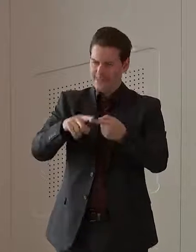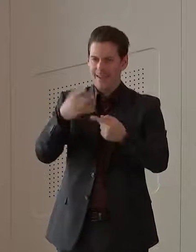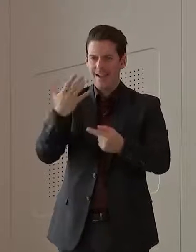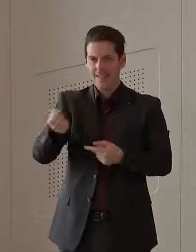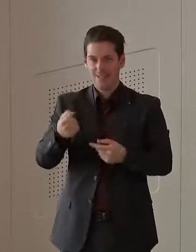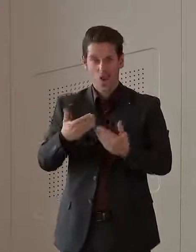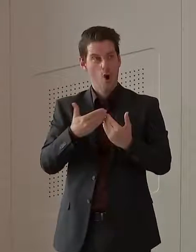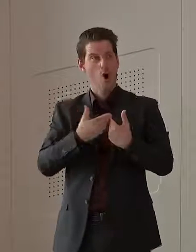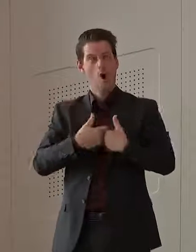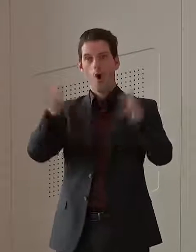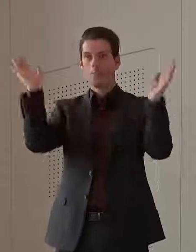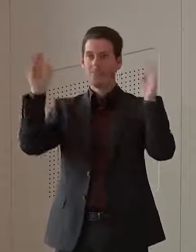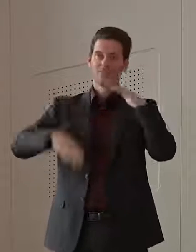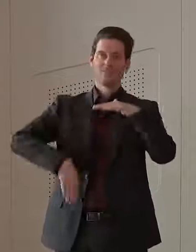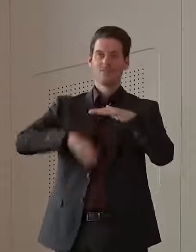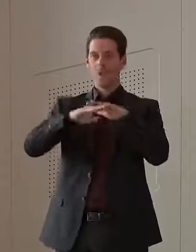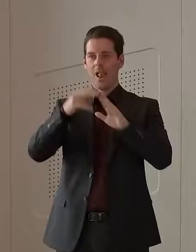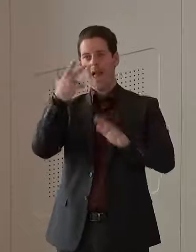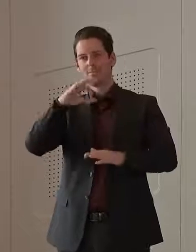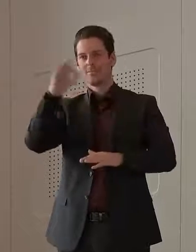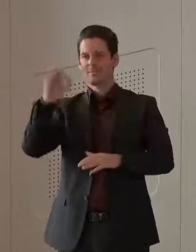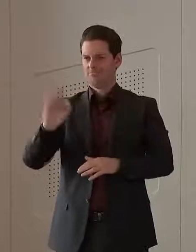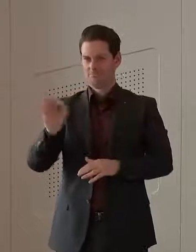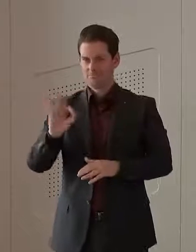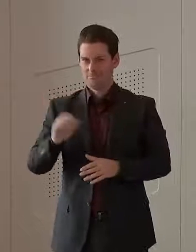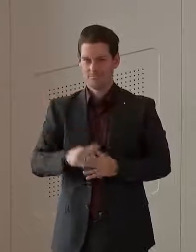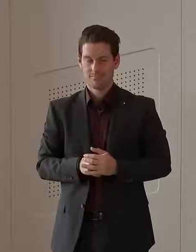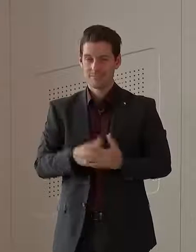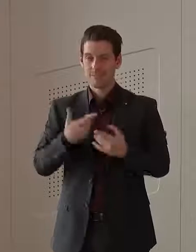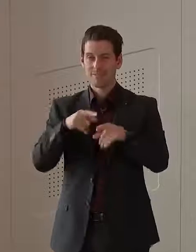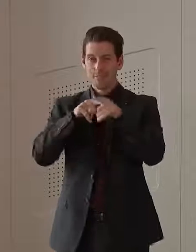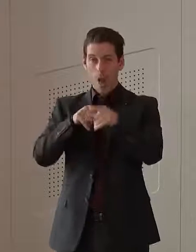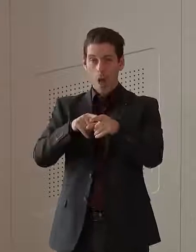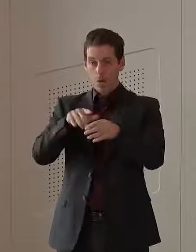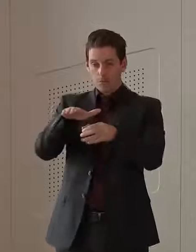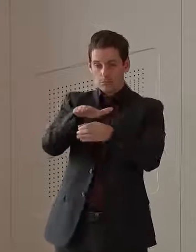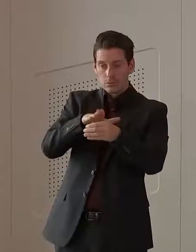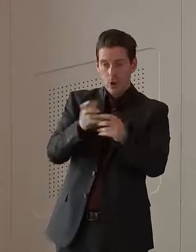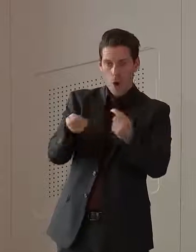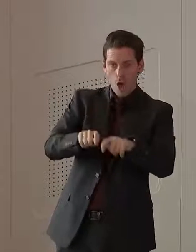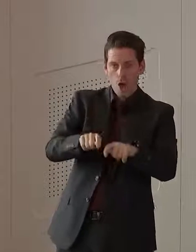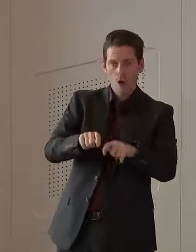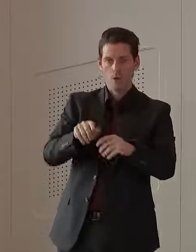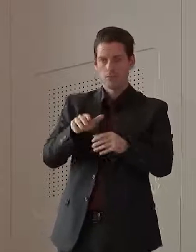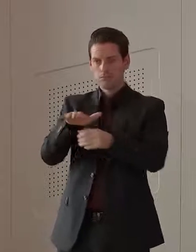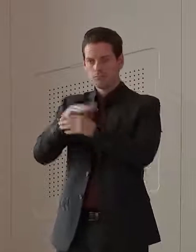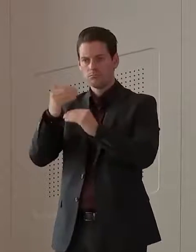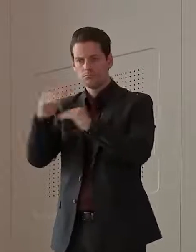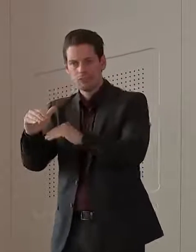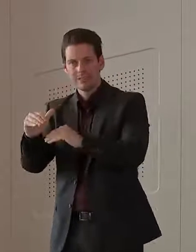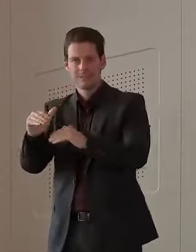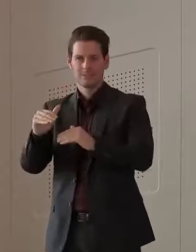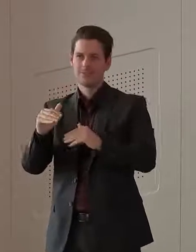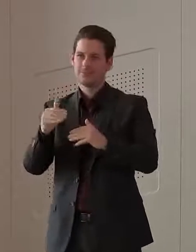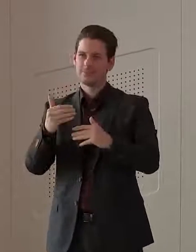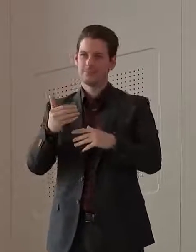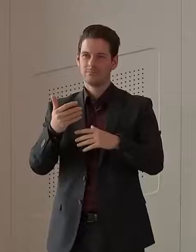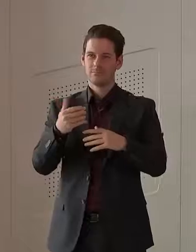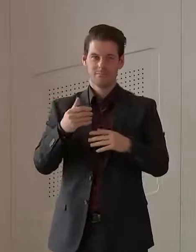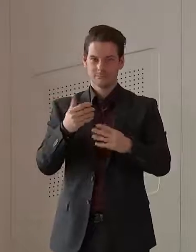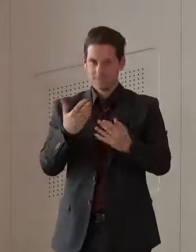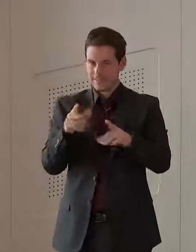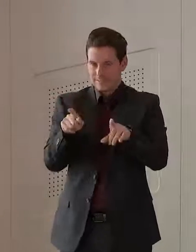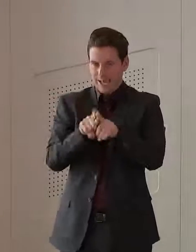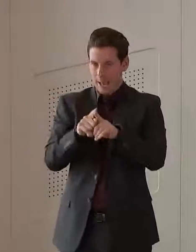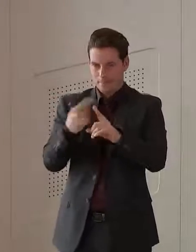I've said time and time again, that may be specific localities or specific regions. So that is nothing